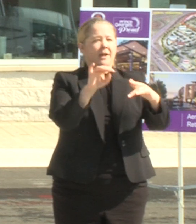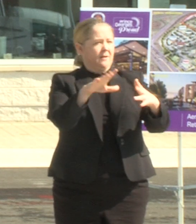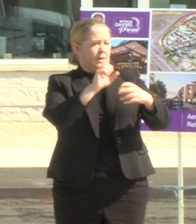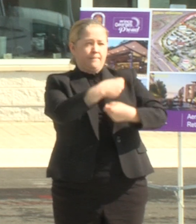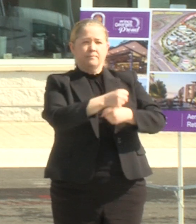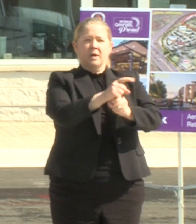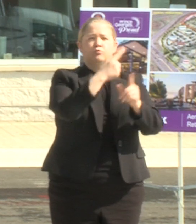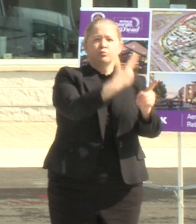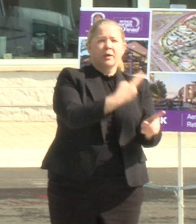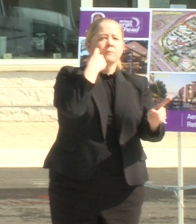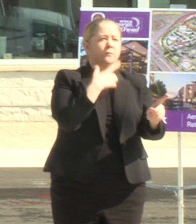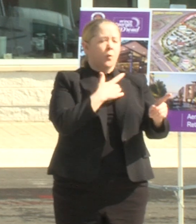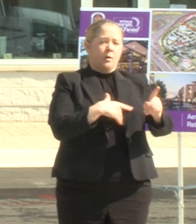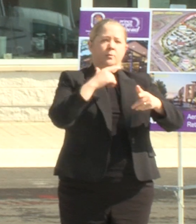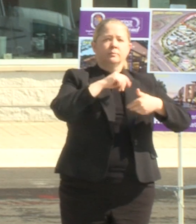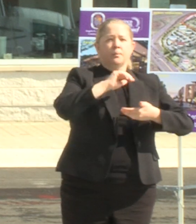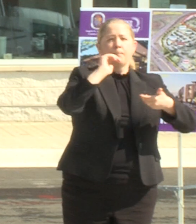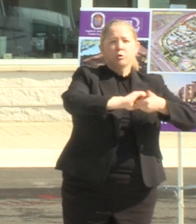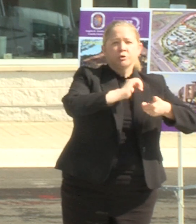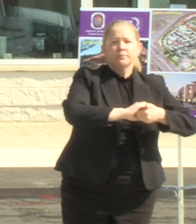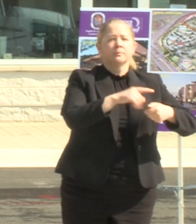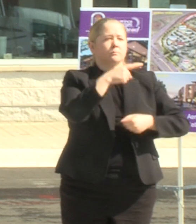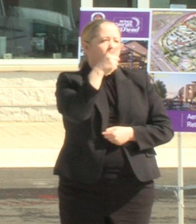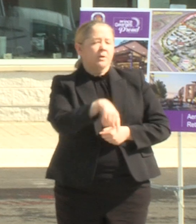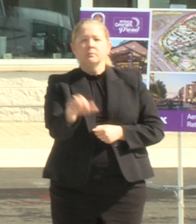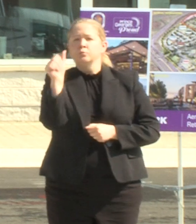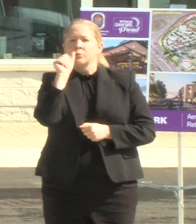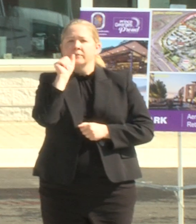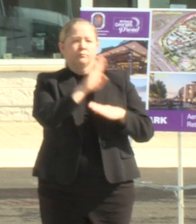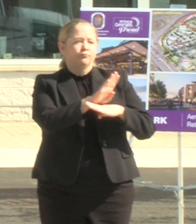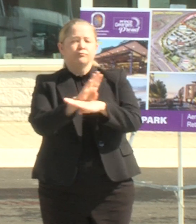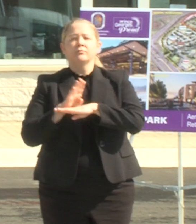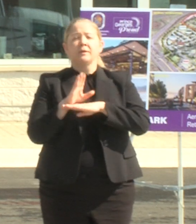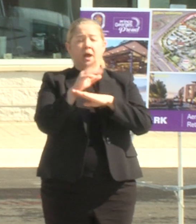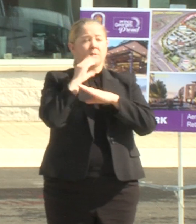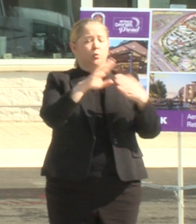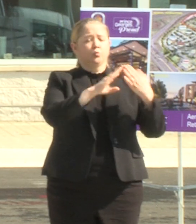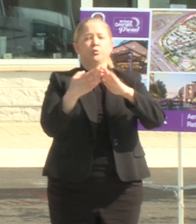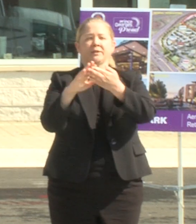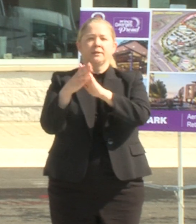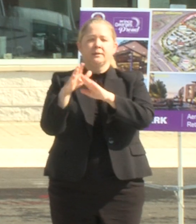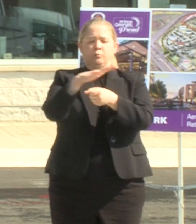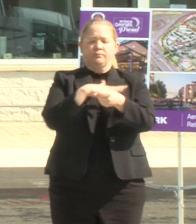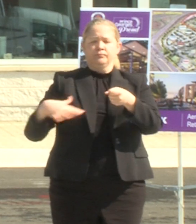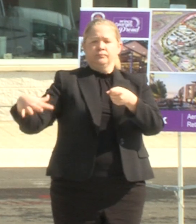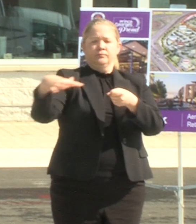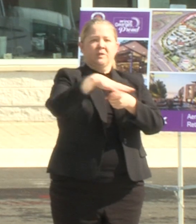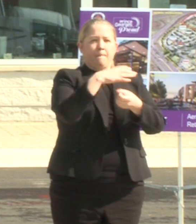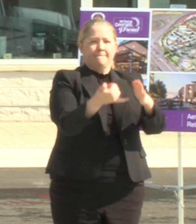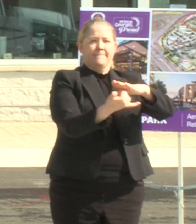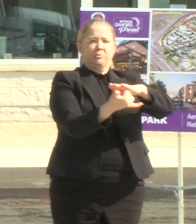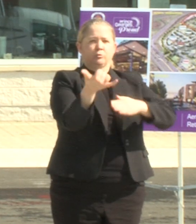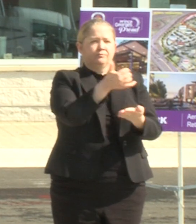for private public partnerships for development and because the communities around the metro stations that we have mentioned have missed out on